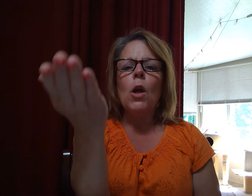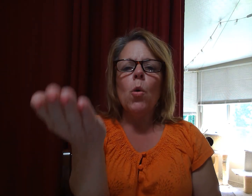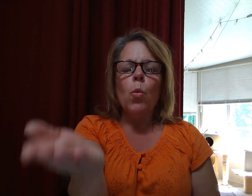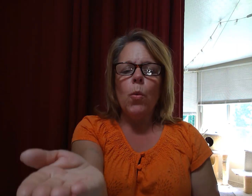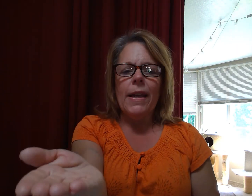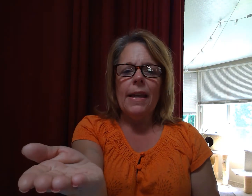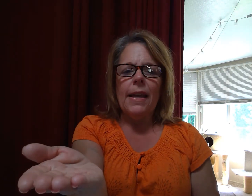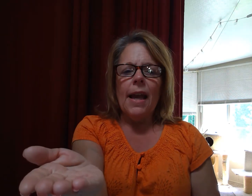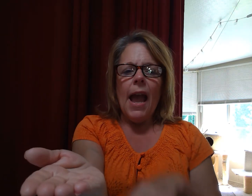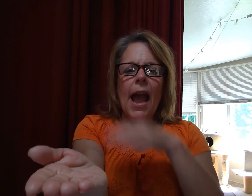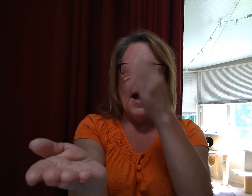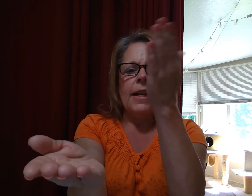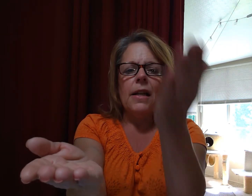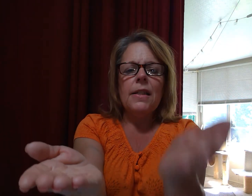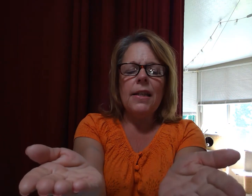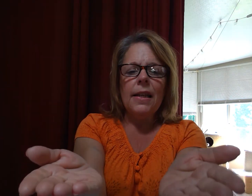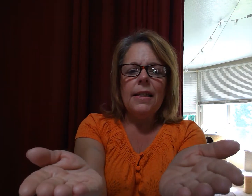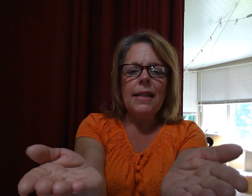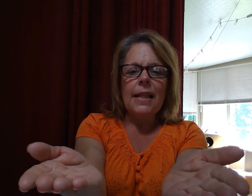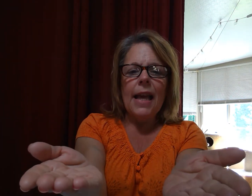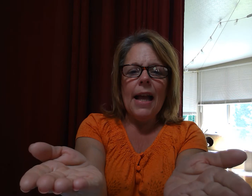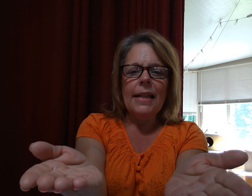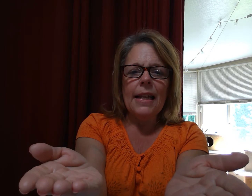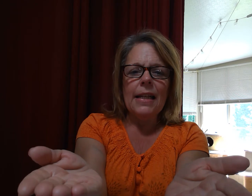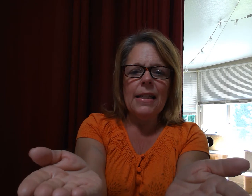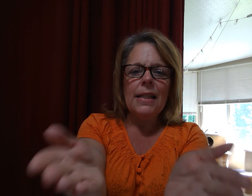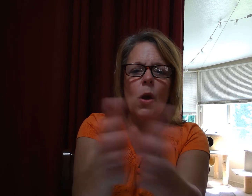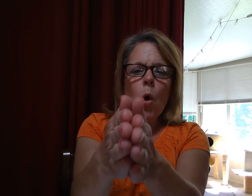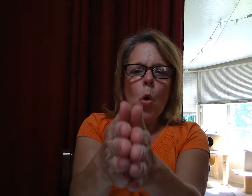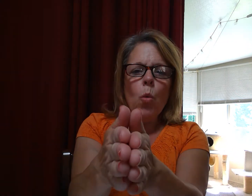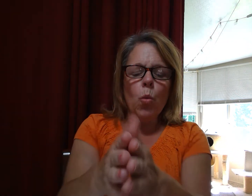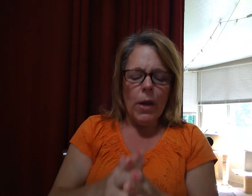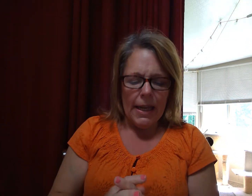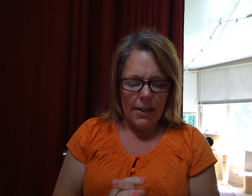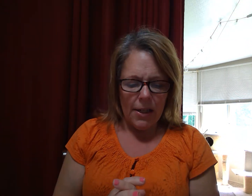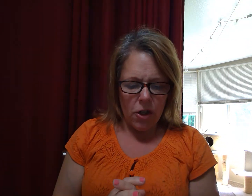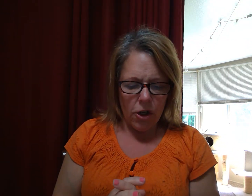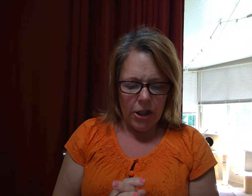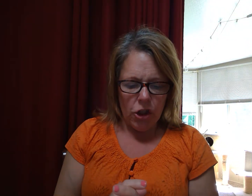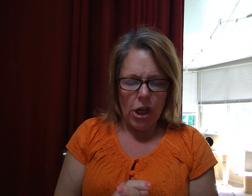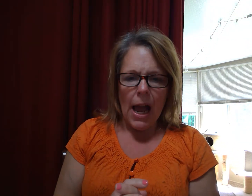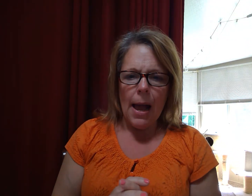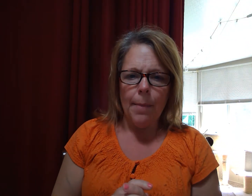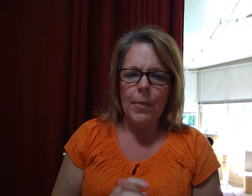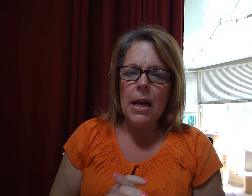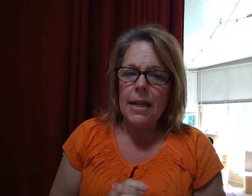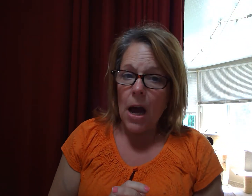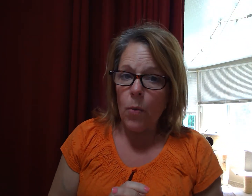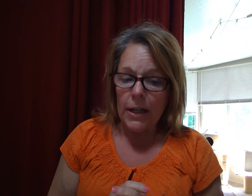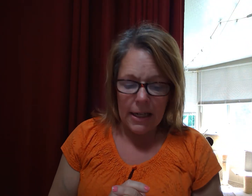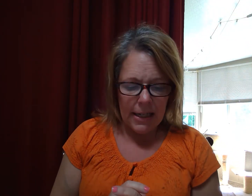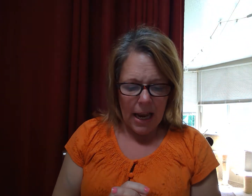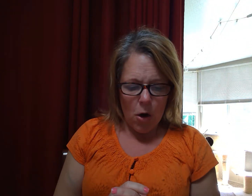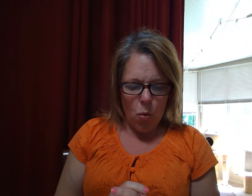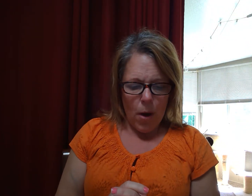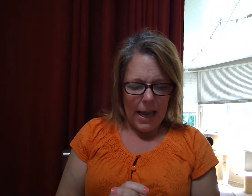We. Add t to the end and it's wheat. Good job. Now we're going to take away